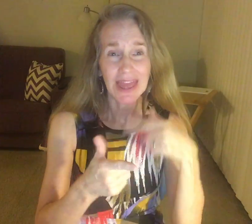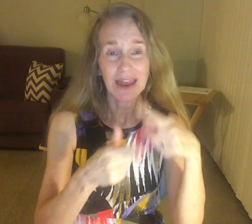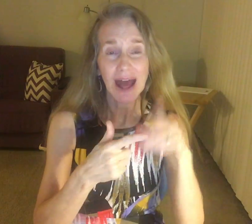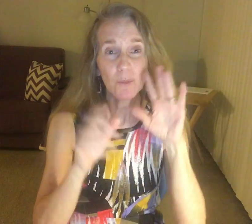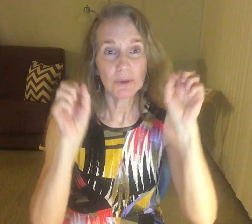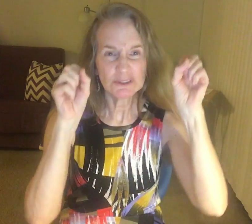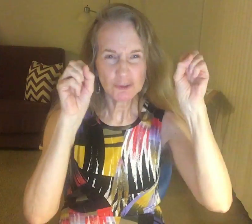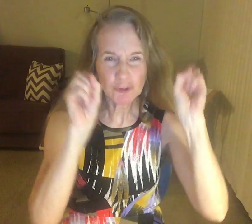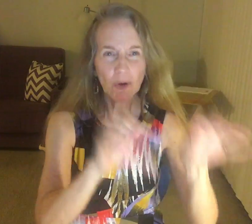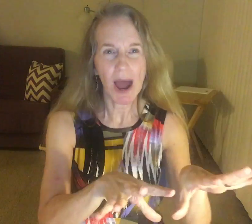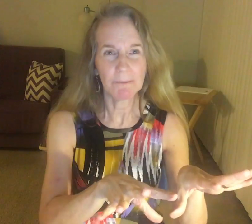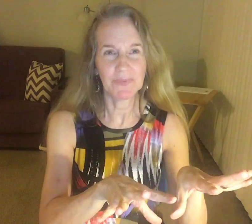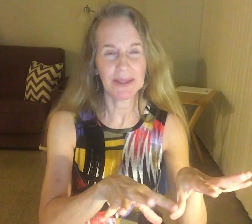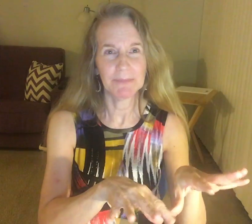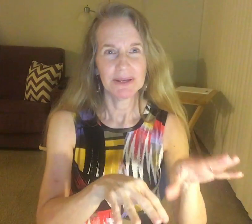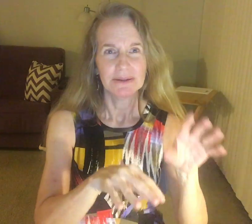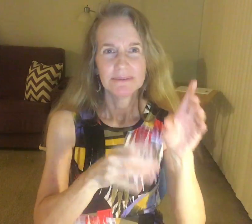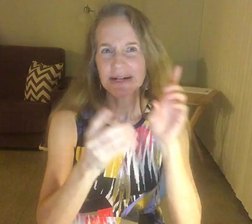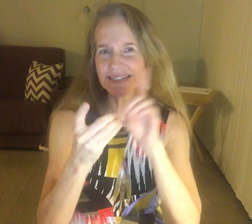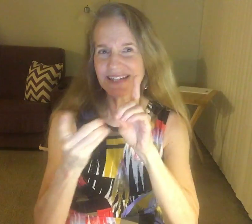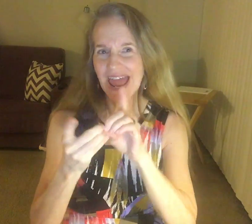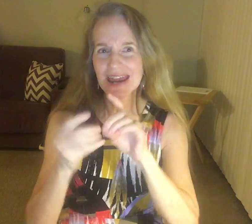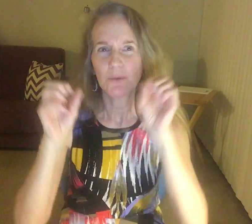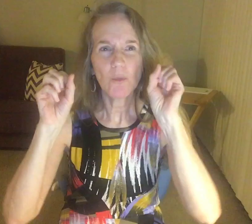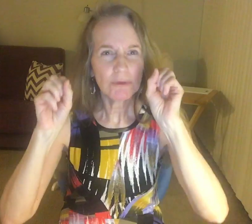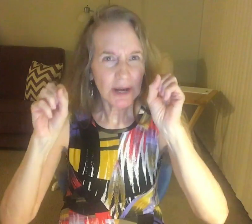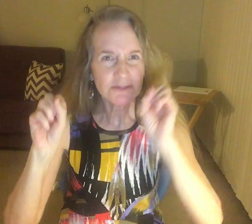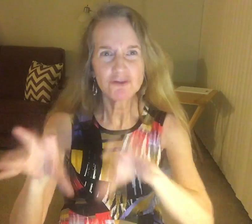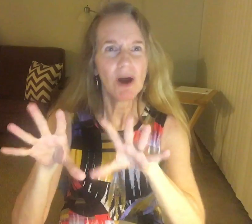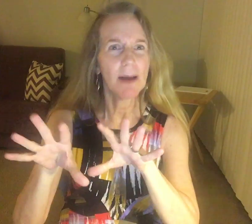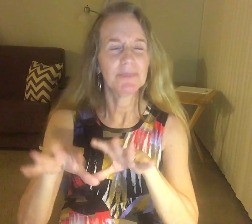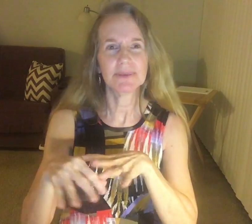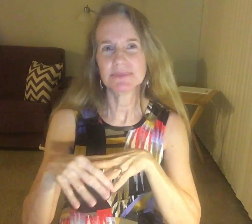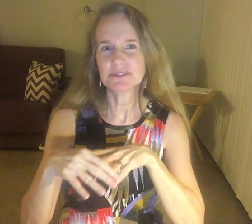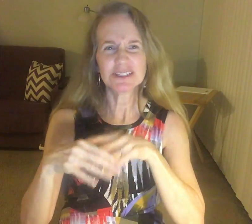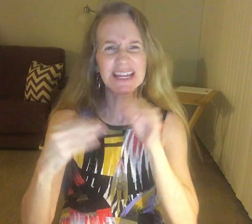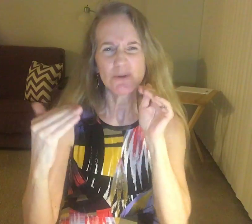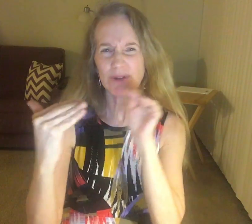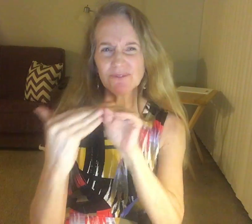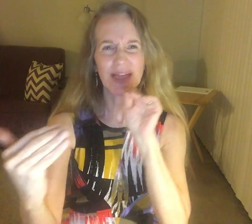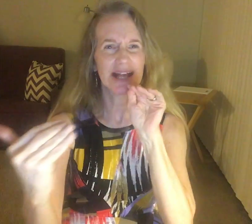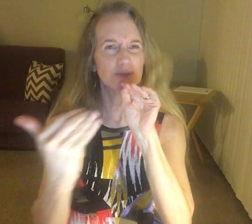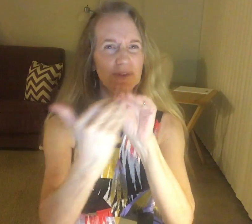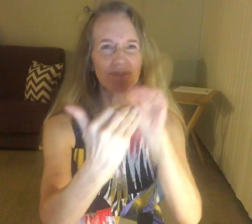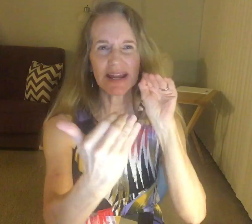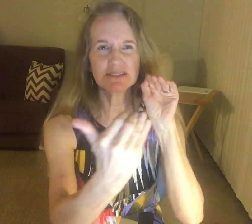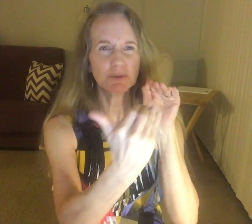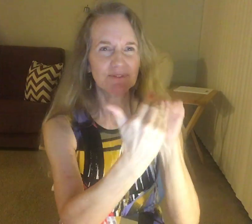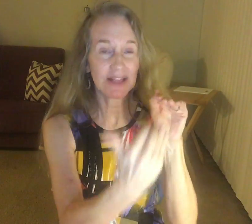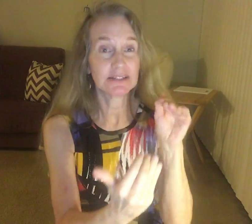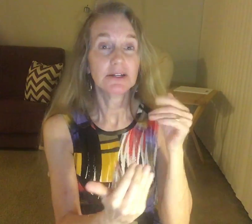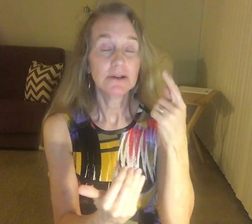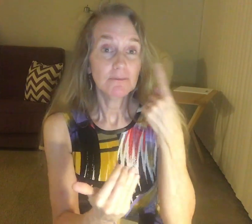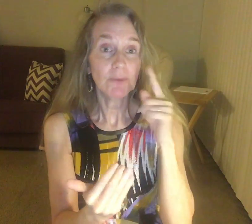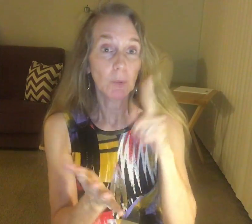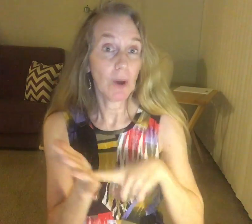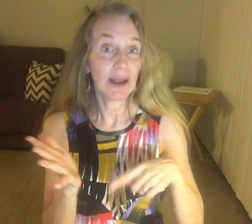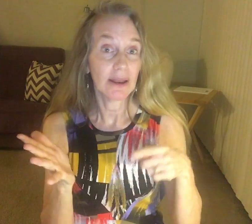end, I was dropping. Dating me dropping to give respect, respect, respect, for my